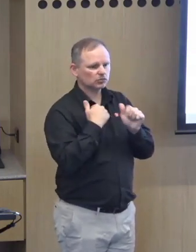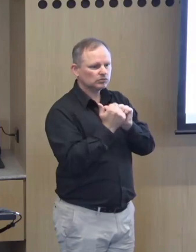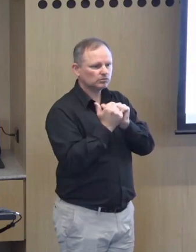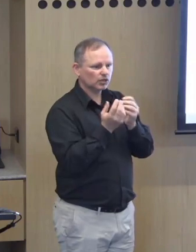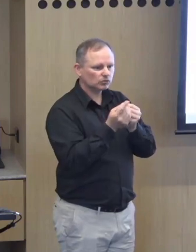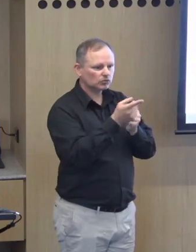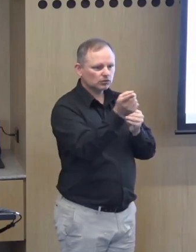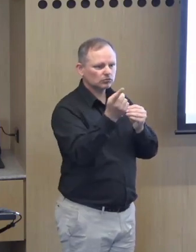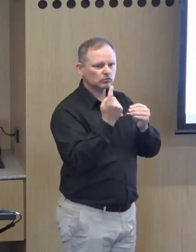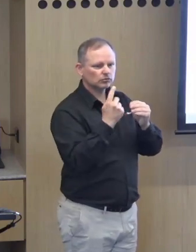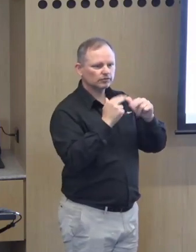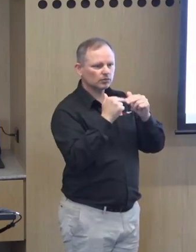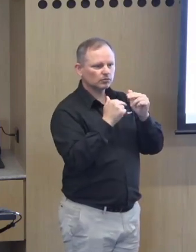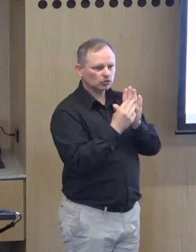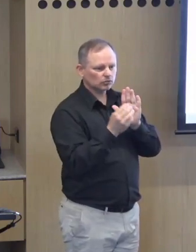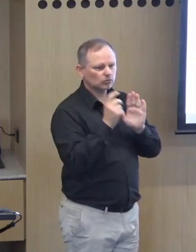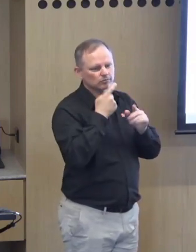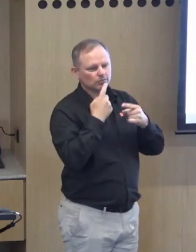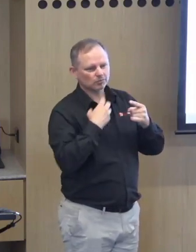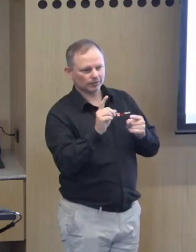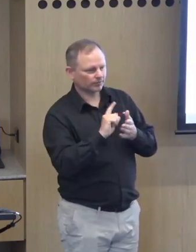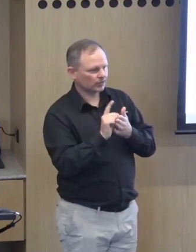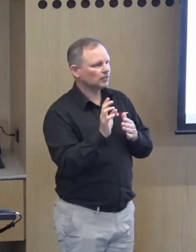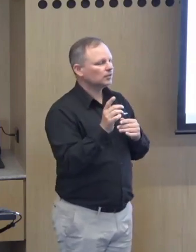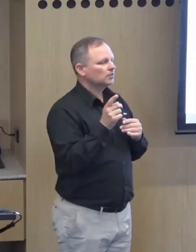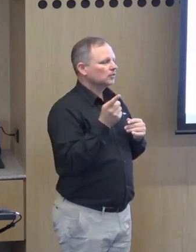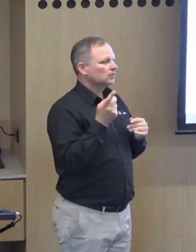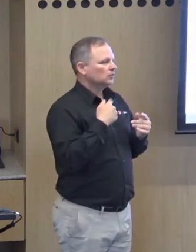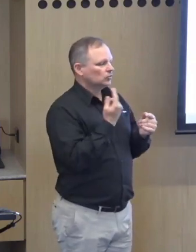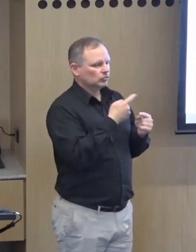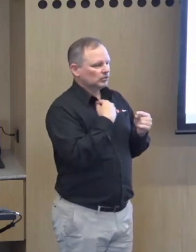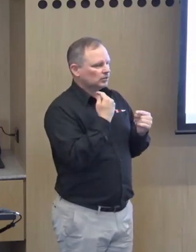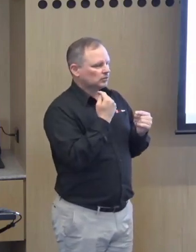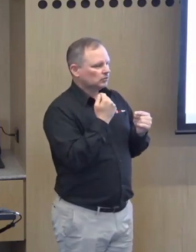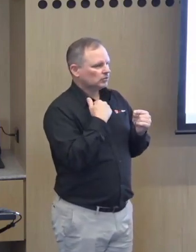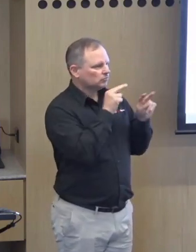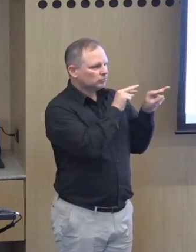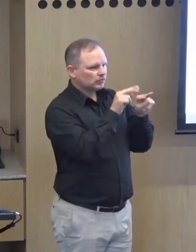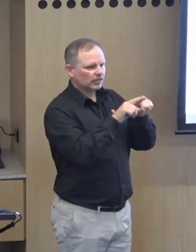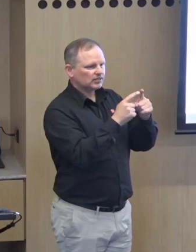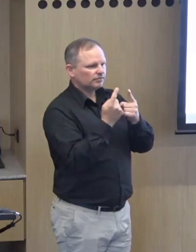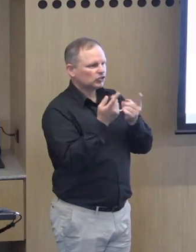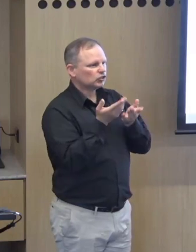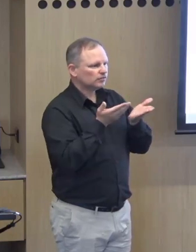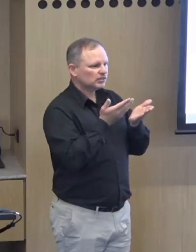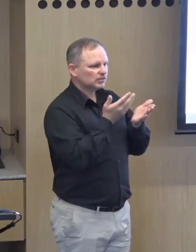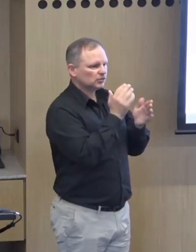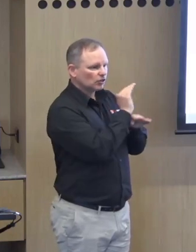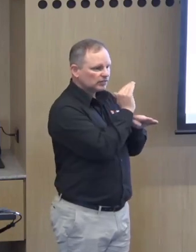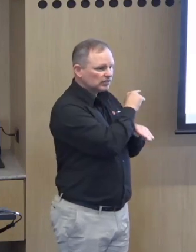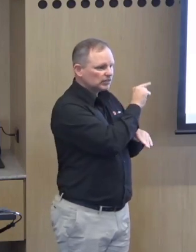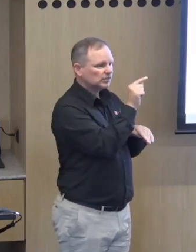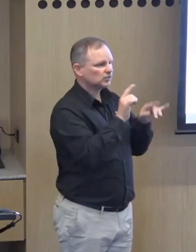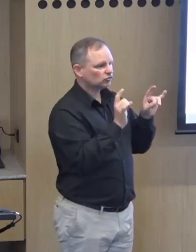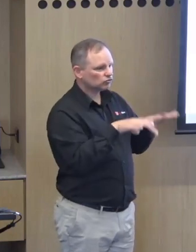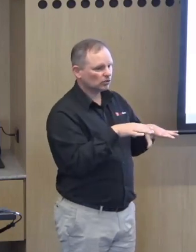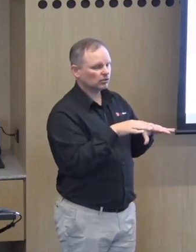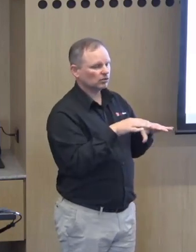KPMG we've had a partnership a great partnership with them we've developed the model so I will acknowledge them a little bit later on but there's a various services and